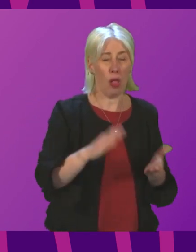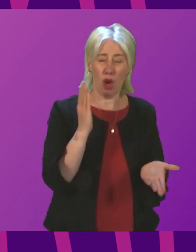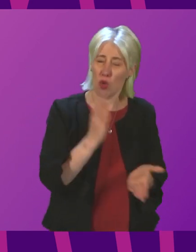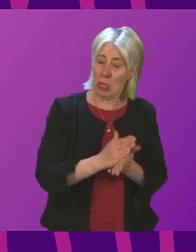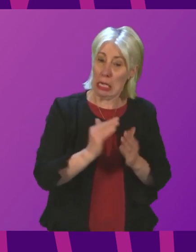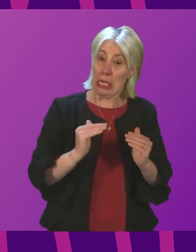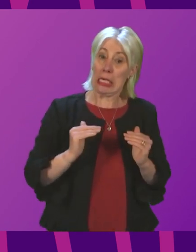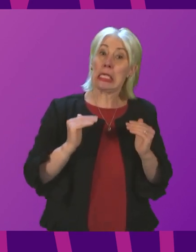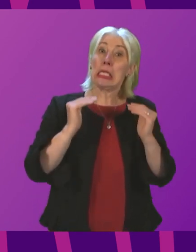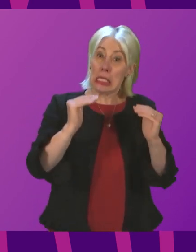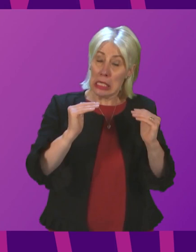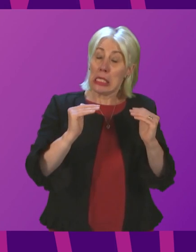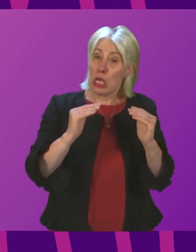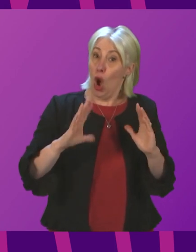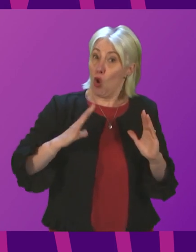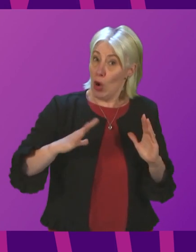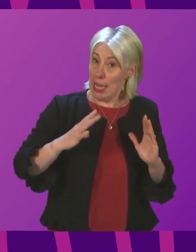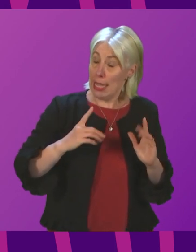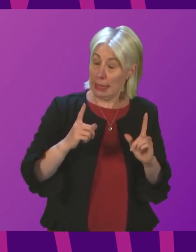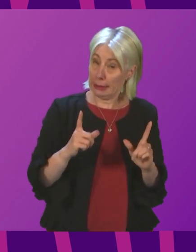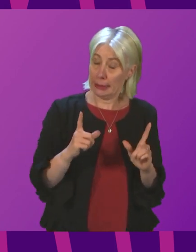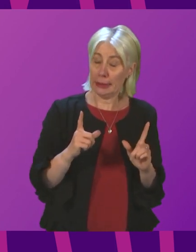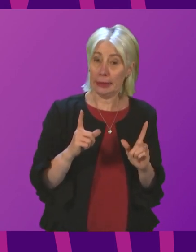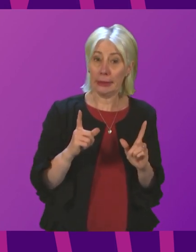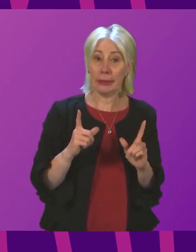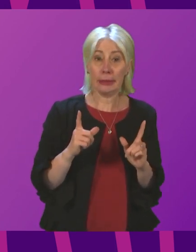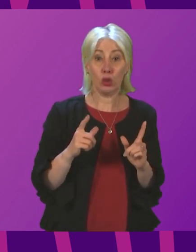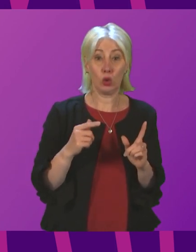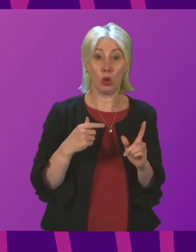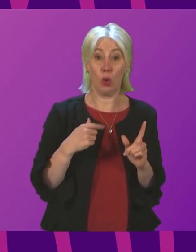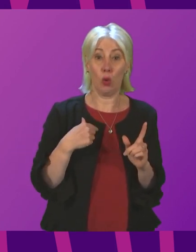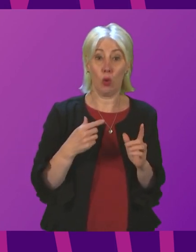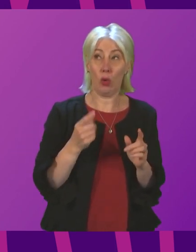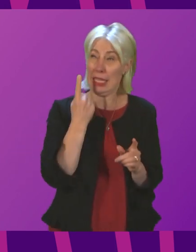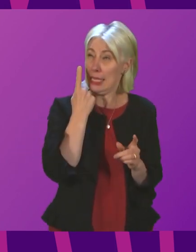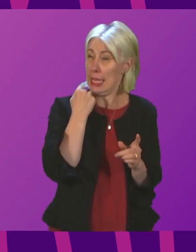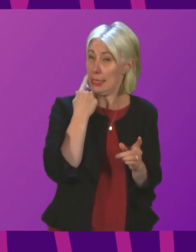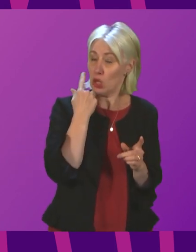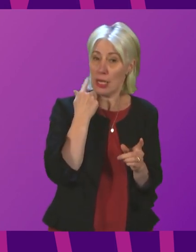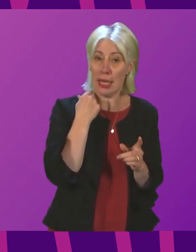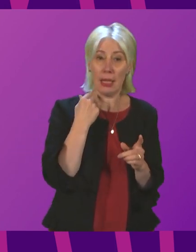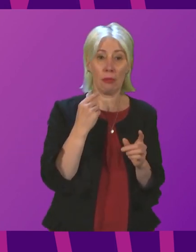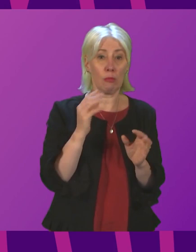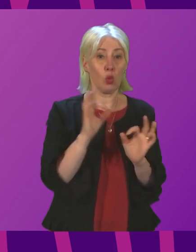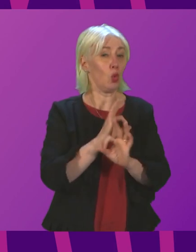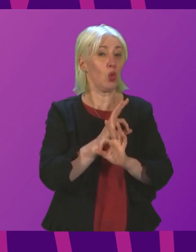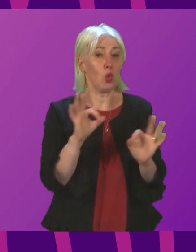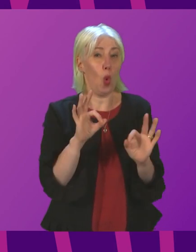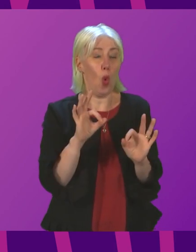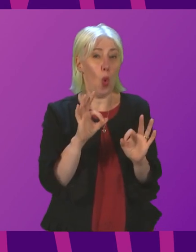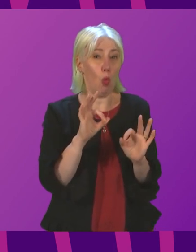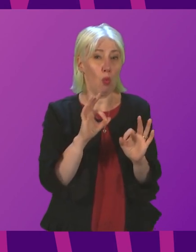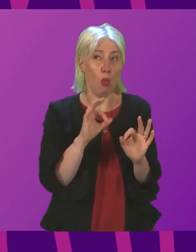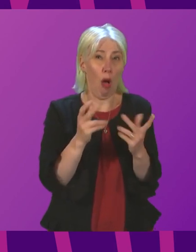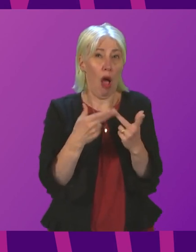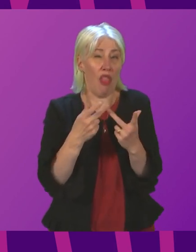significant level of escalation. Thus far, since my last conversation with chairs yesterday, there was no indication that anybody else,